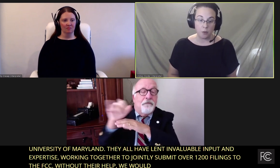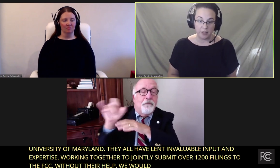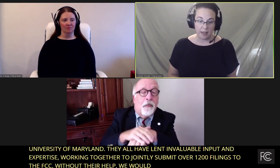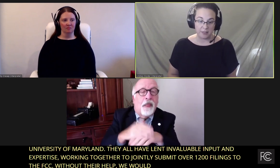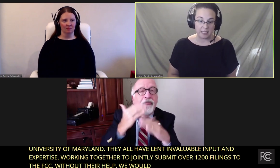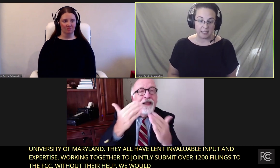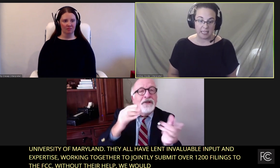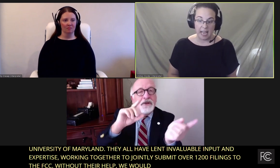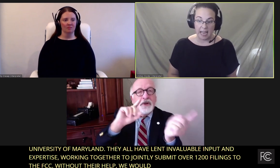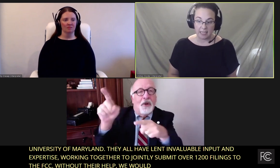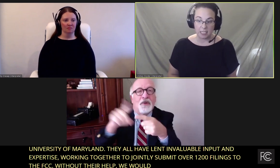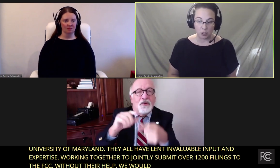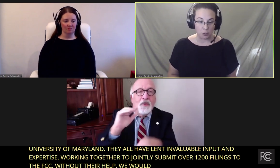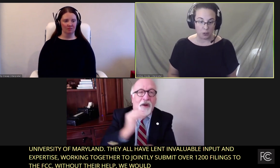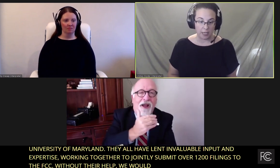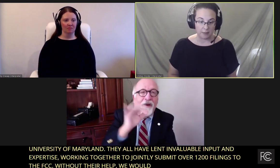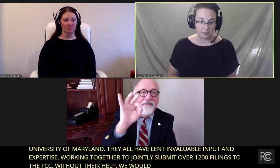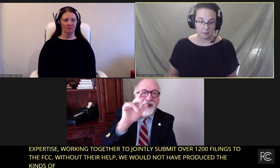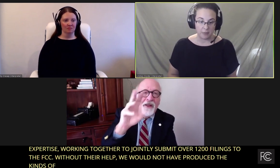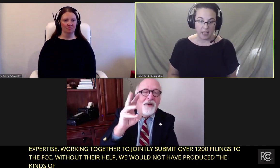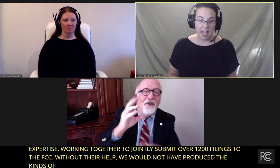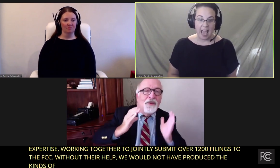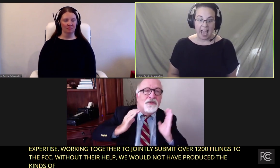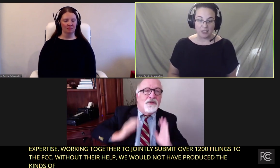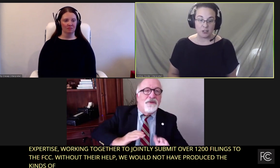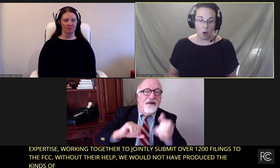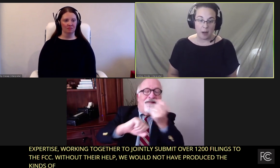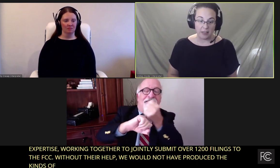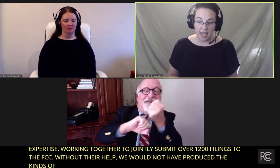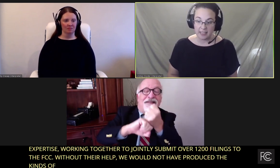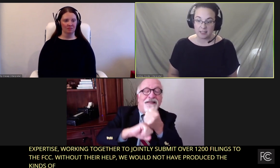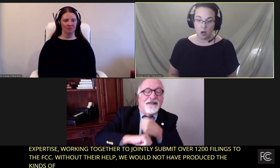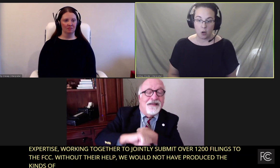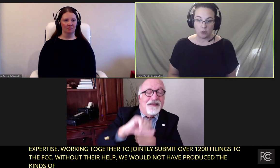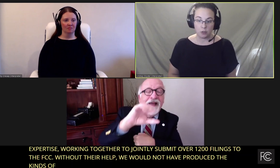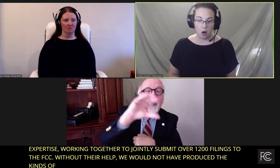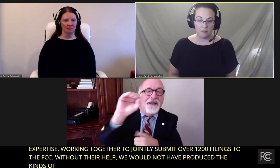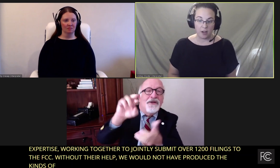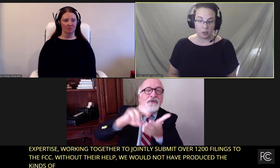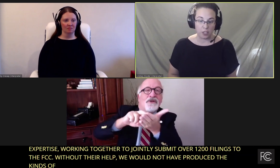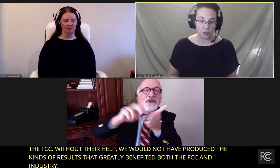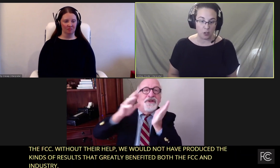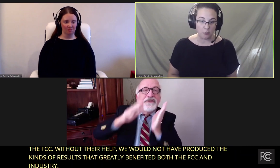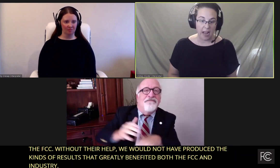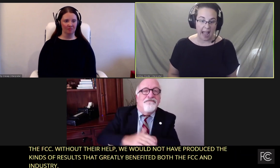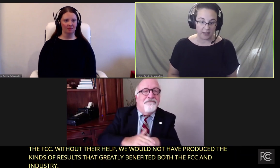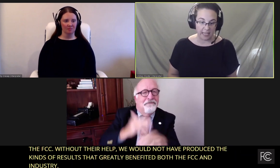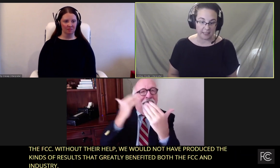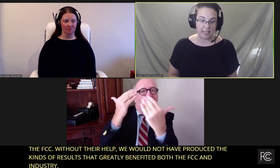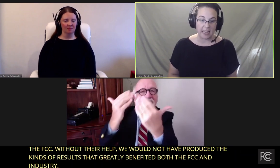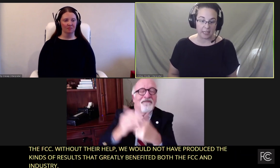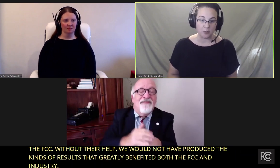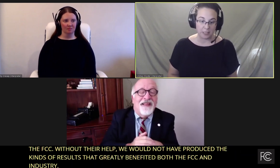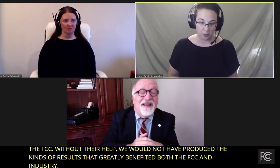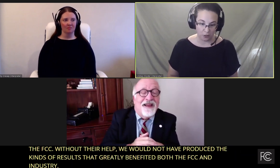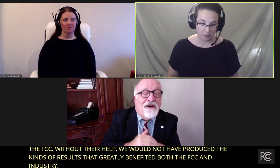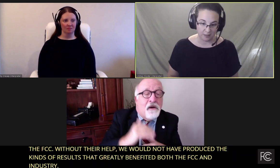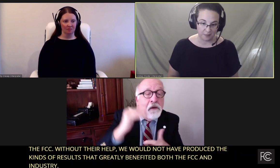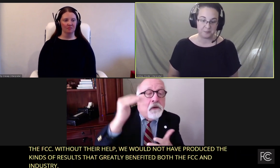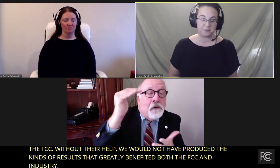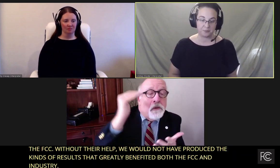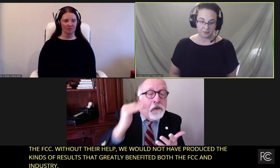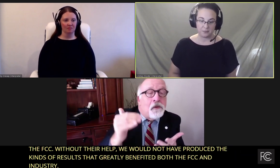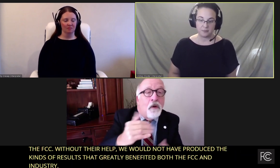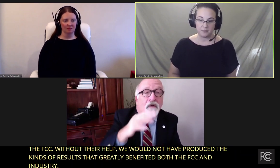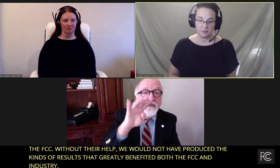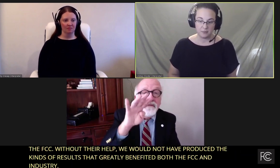both the FCC and industry. And so my thanks go to our fellow consumer advocates and researchers.